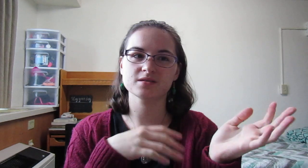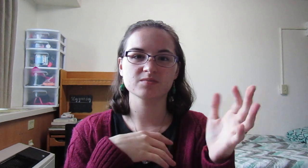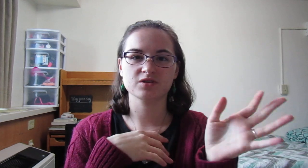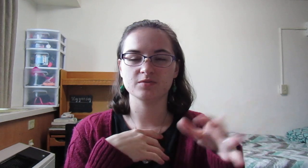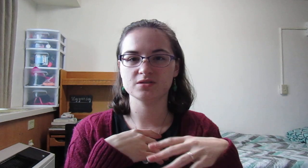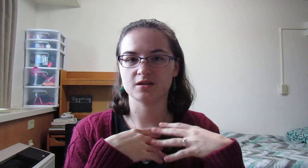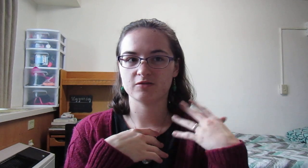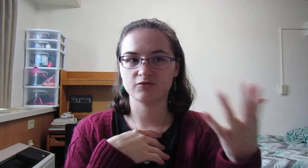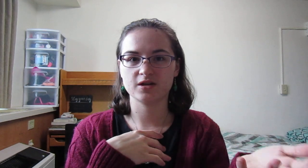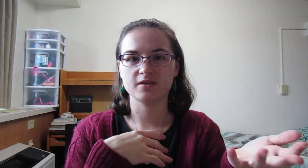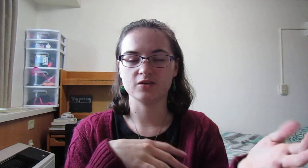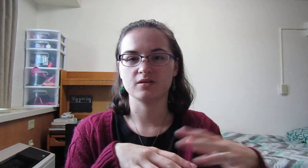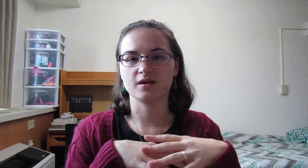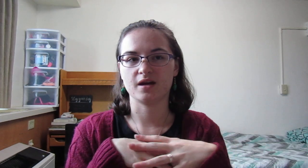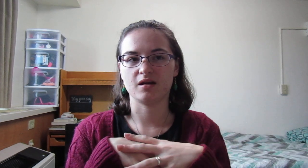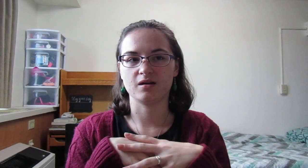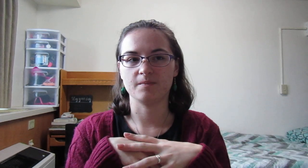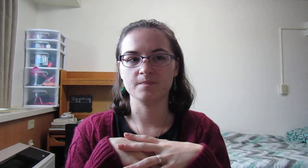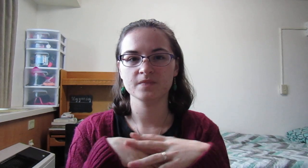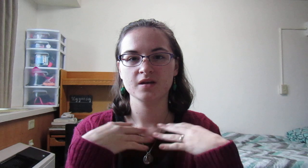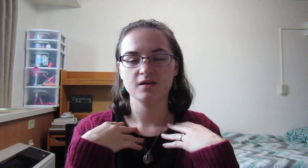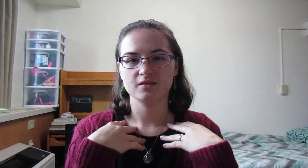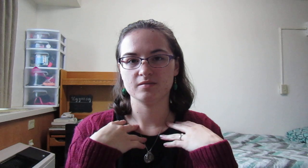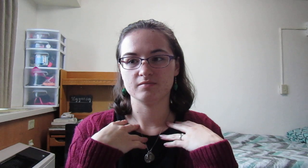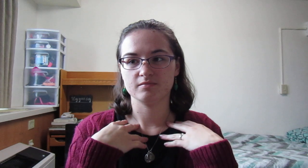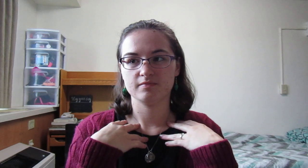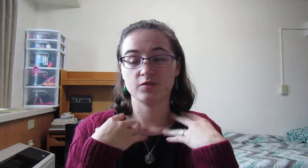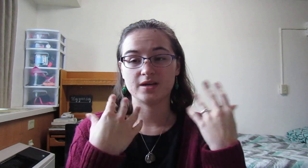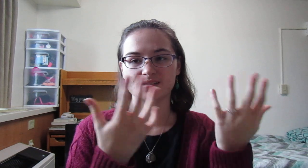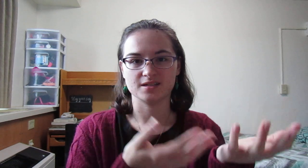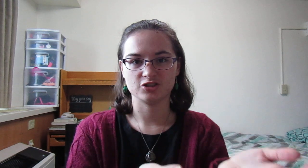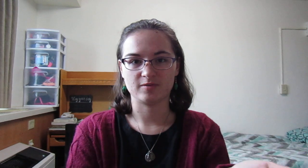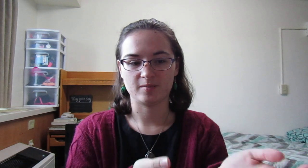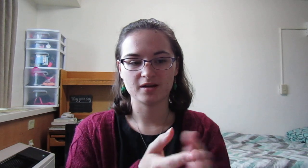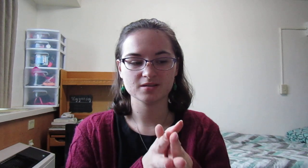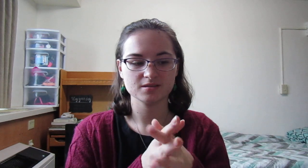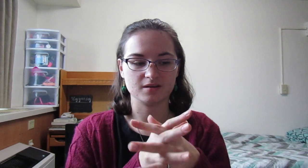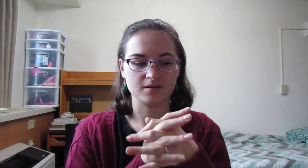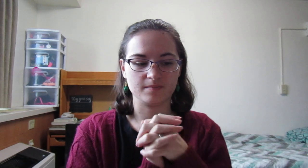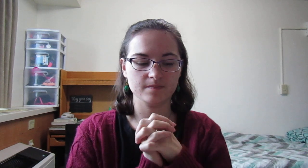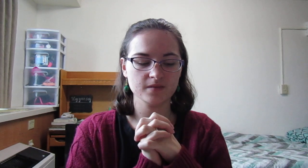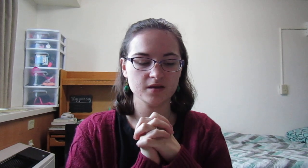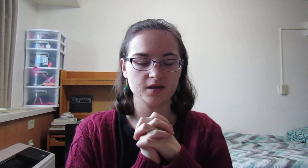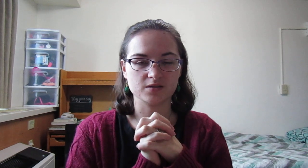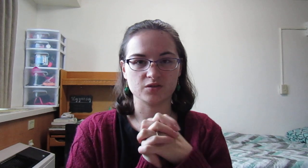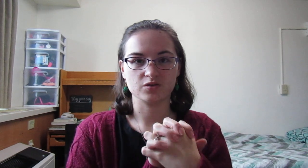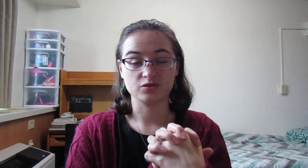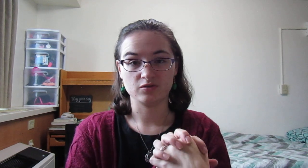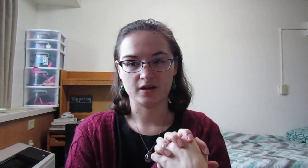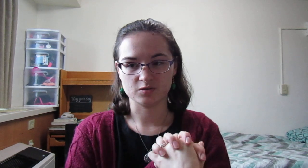subscriptions that are free that you can get, um, the readings sent to your mailbox. Um, and so you could do that as